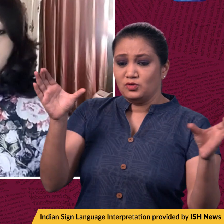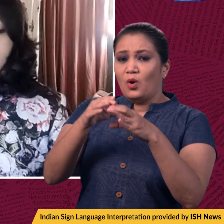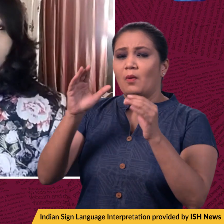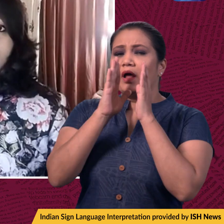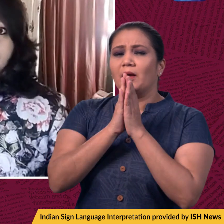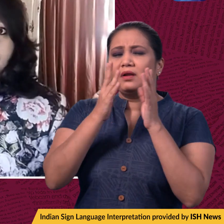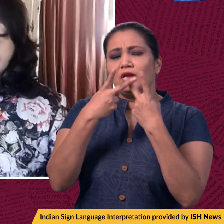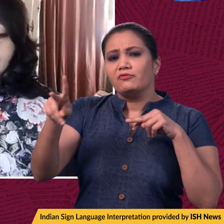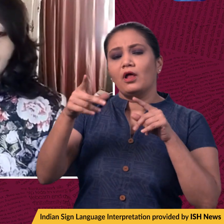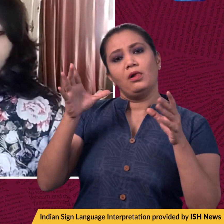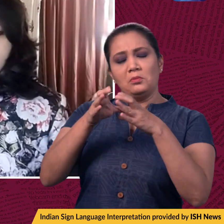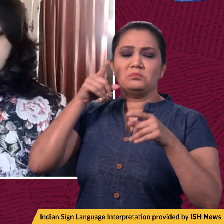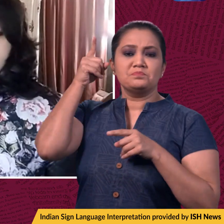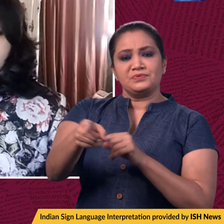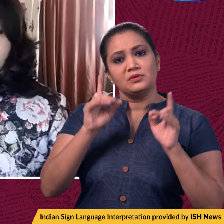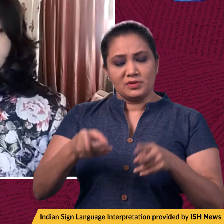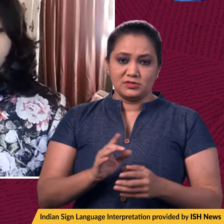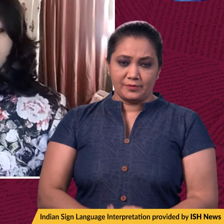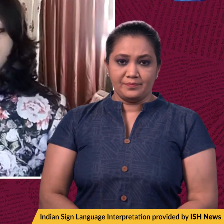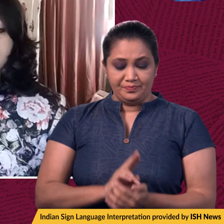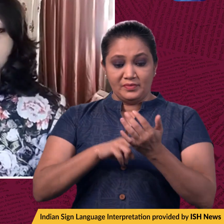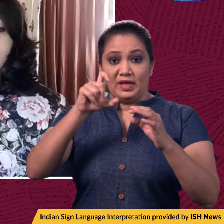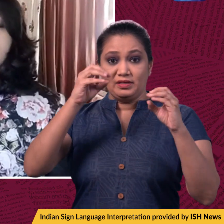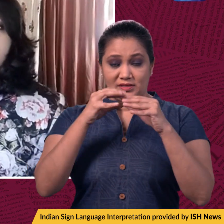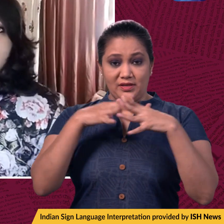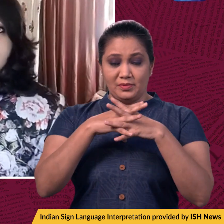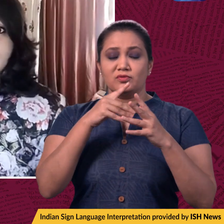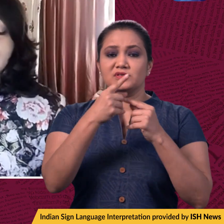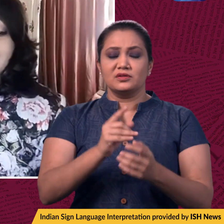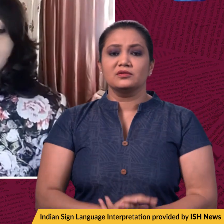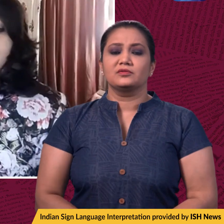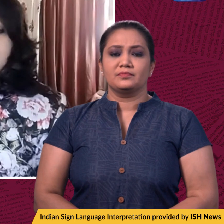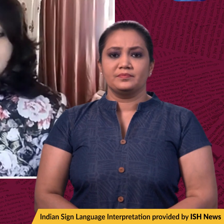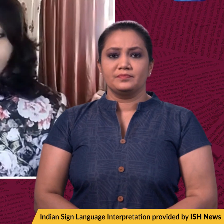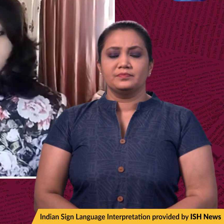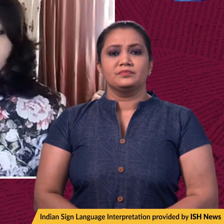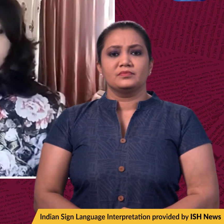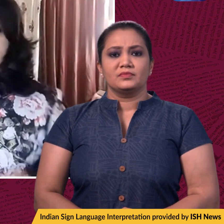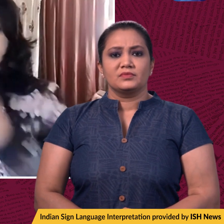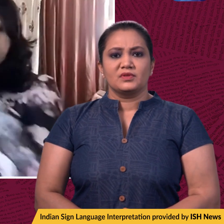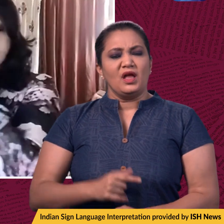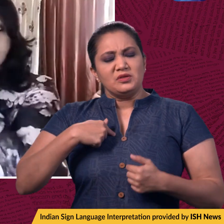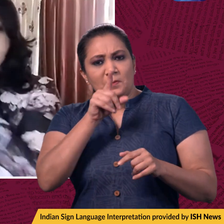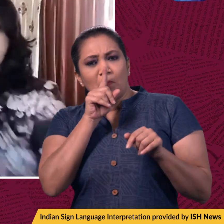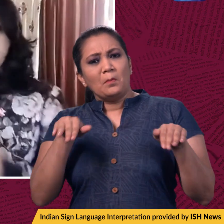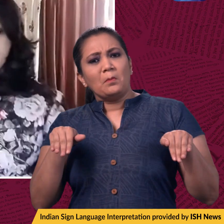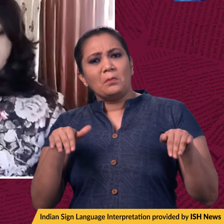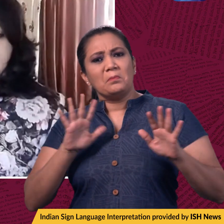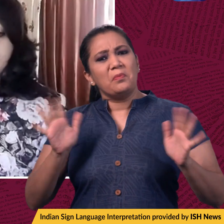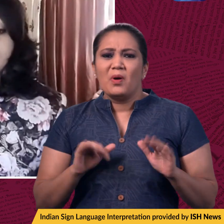particular community. Now, NCW has also reprimanded the police, saying that it cannot be a mute spectator but take